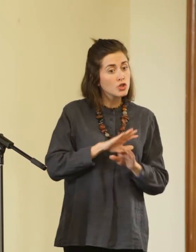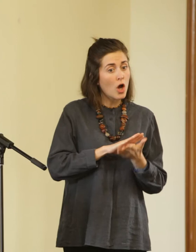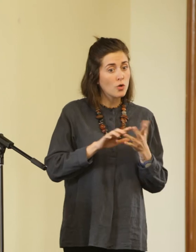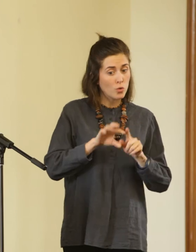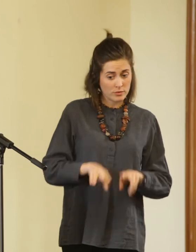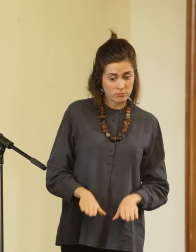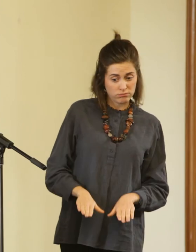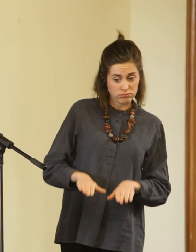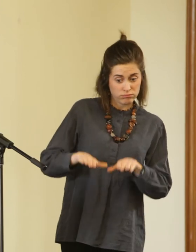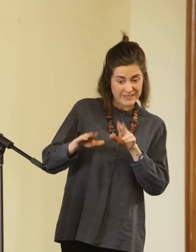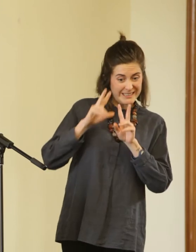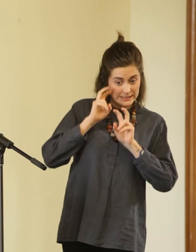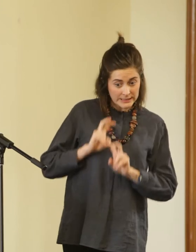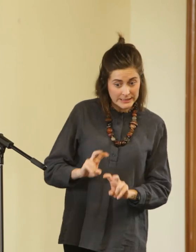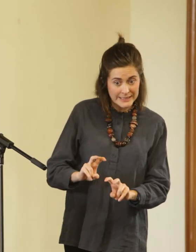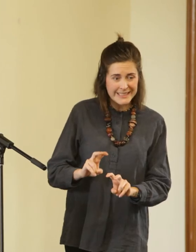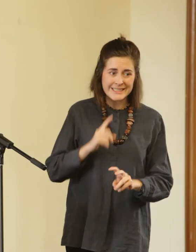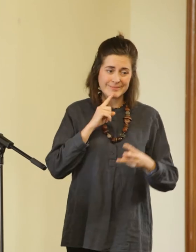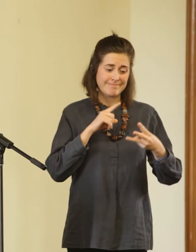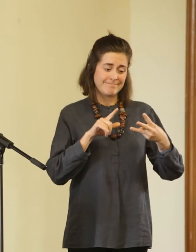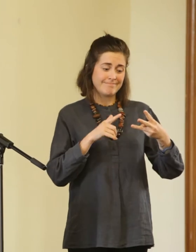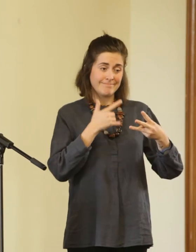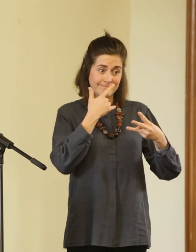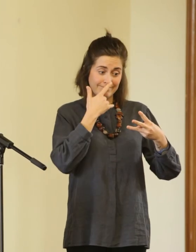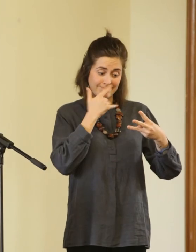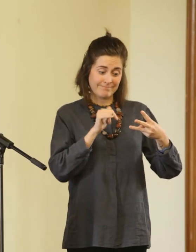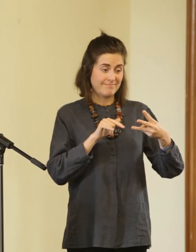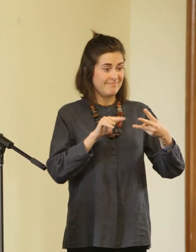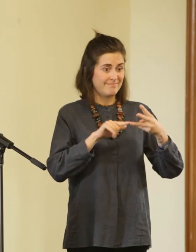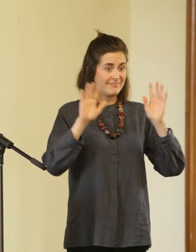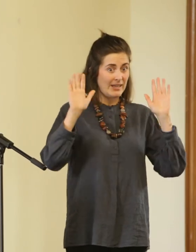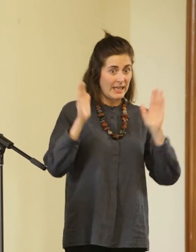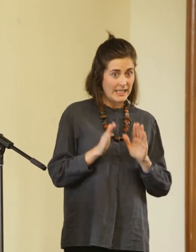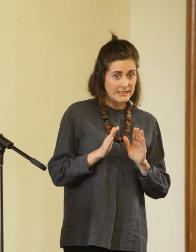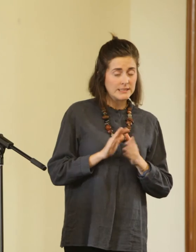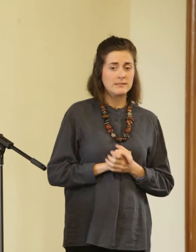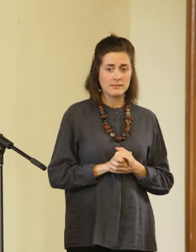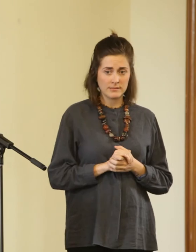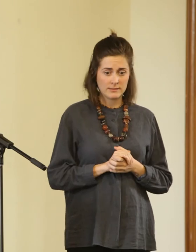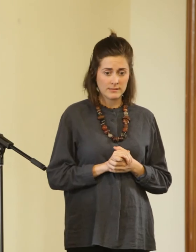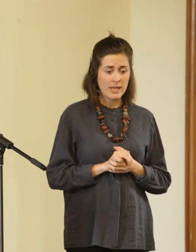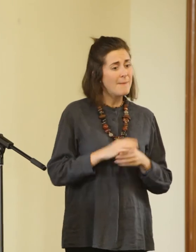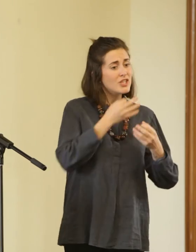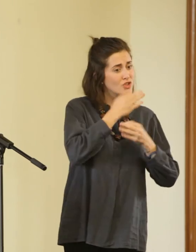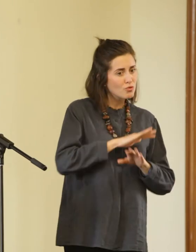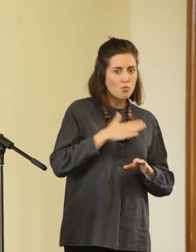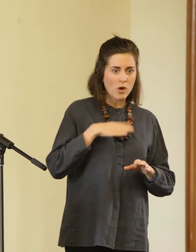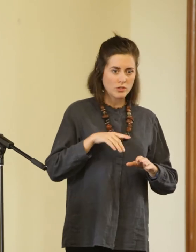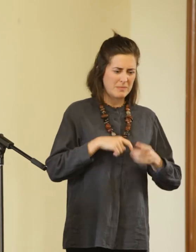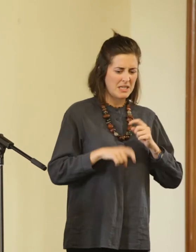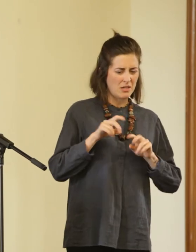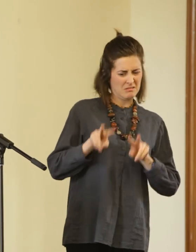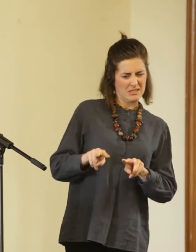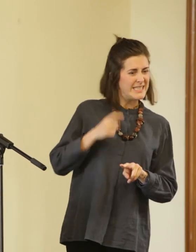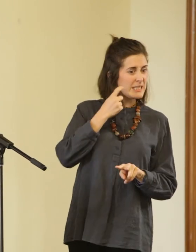as a discrete category is disappearing as representations of children move from simple to sophisticated and reflect the